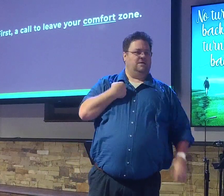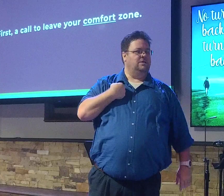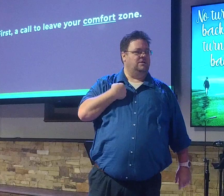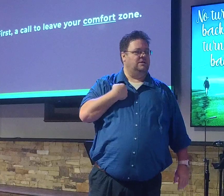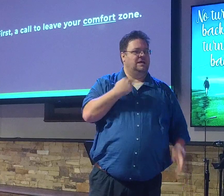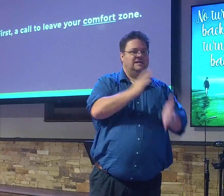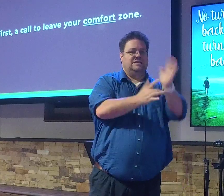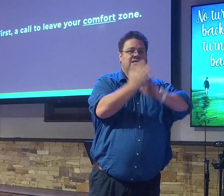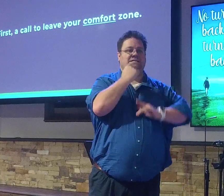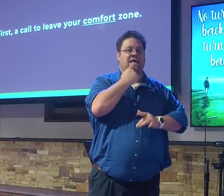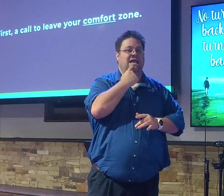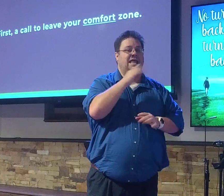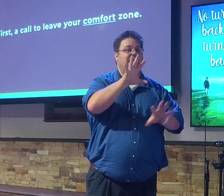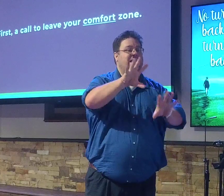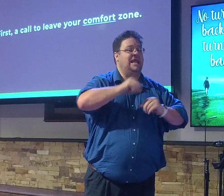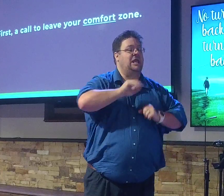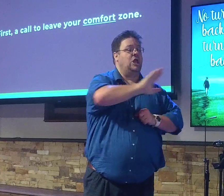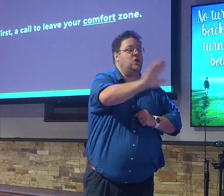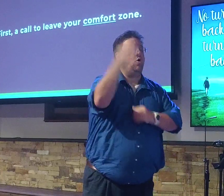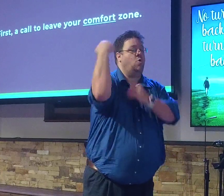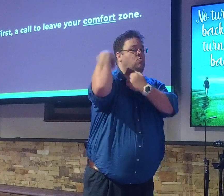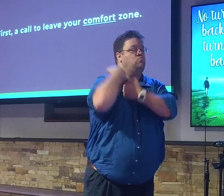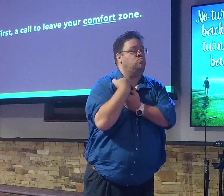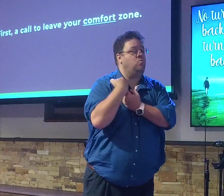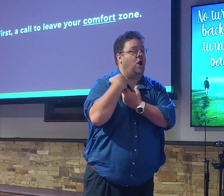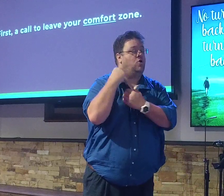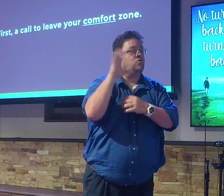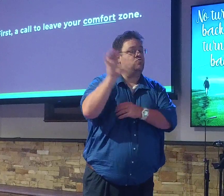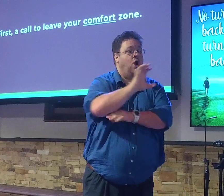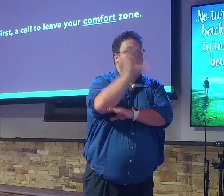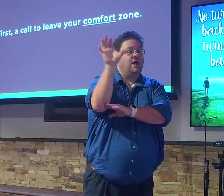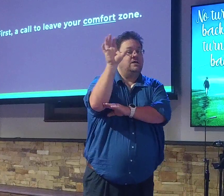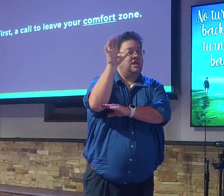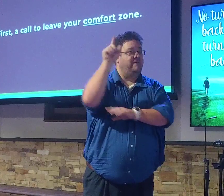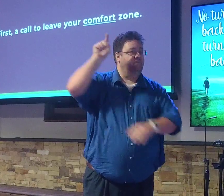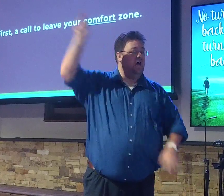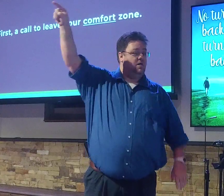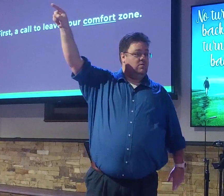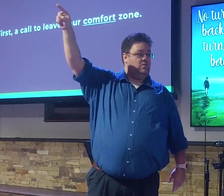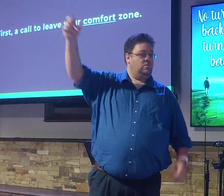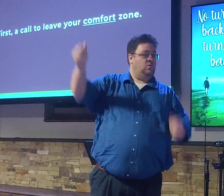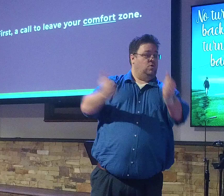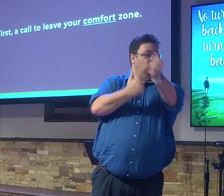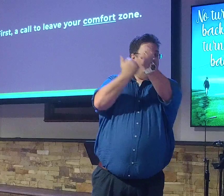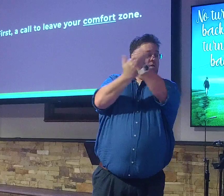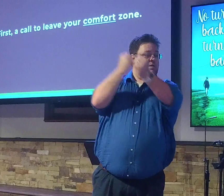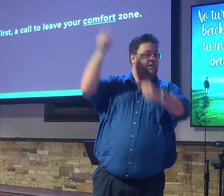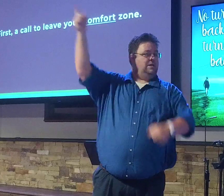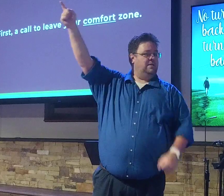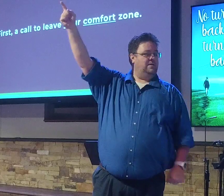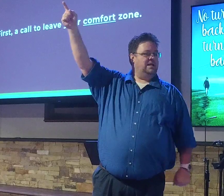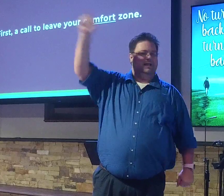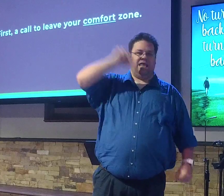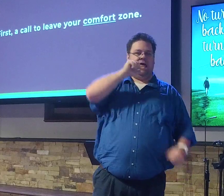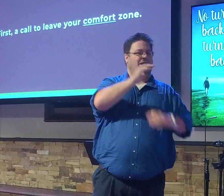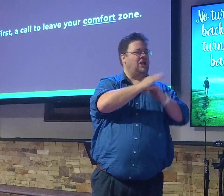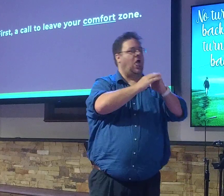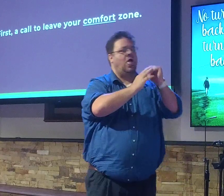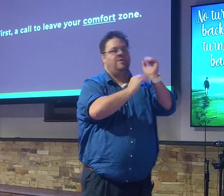take up your cross and follow me. That's not a call to convenience. When he said, take up your